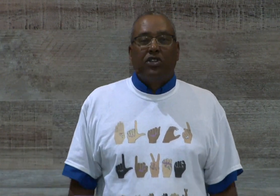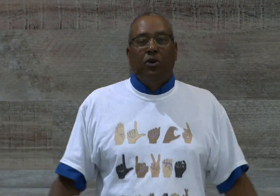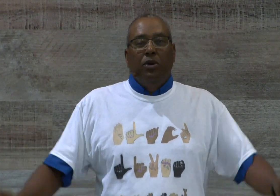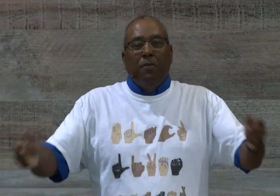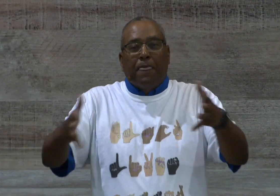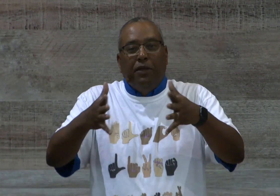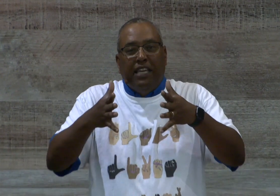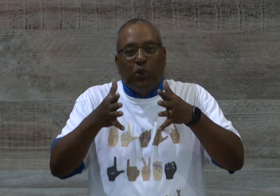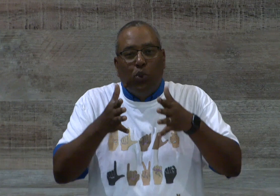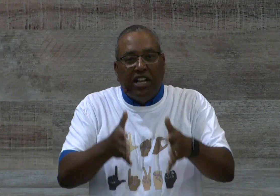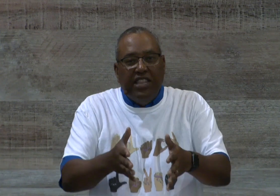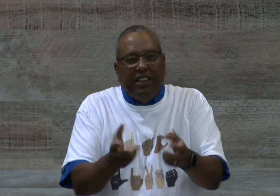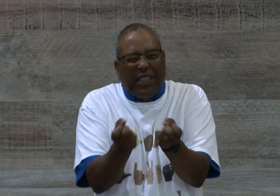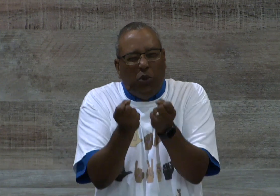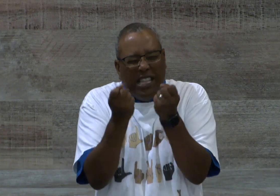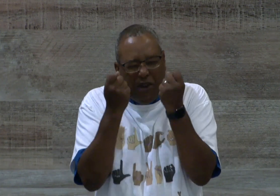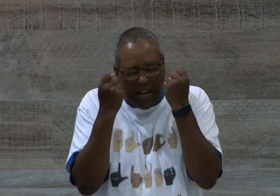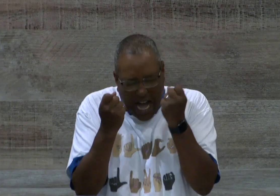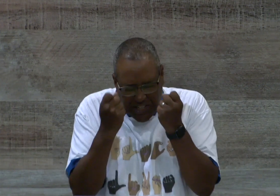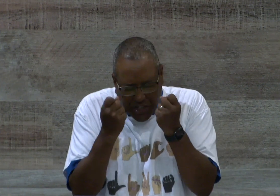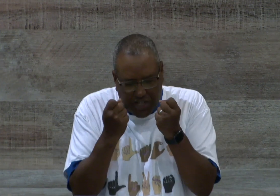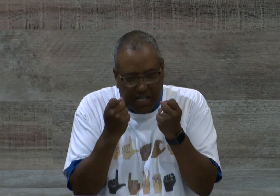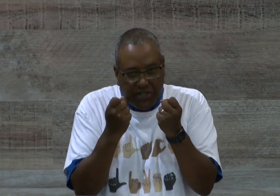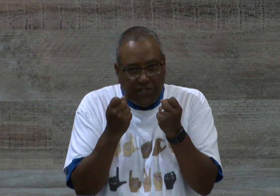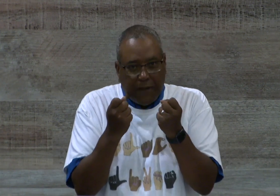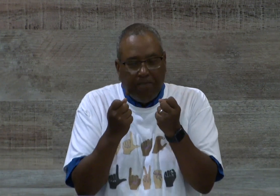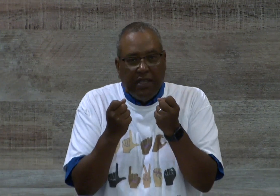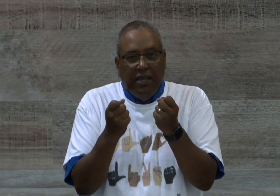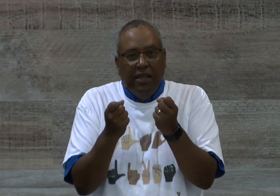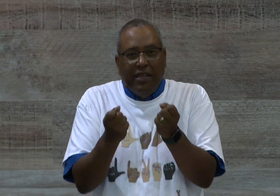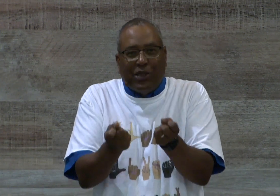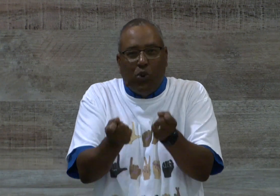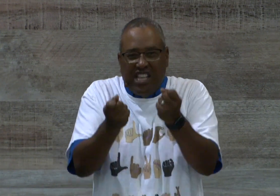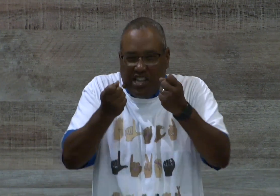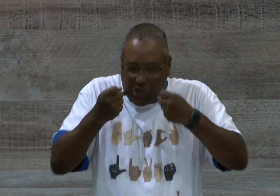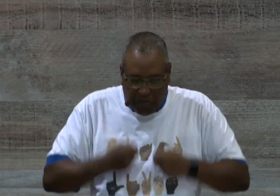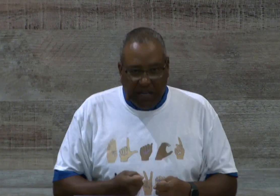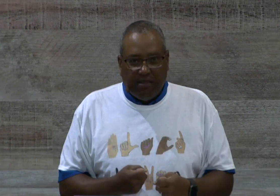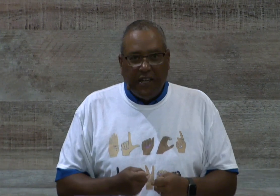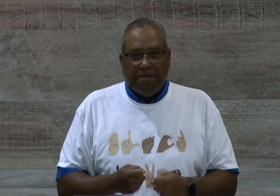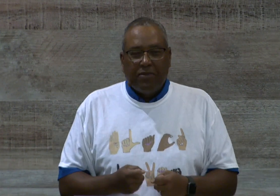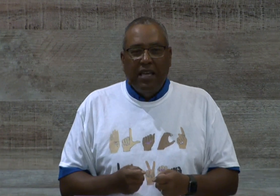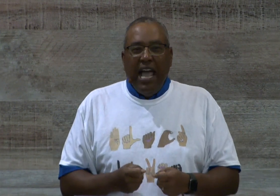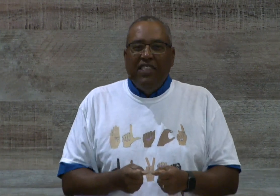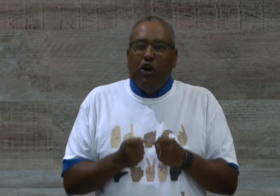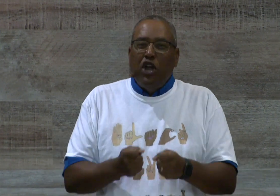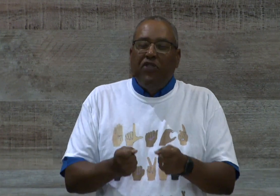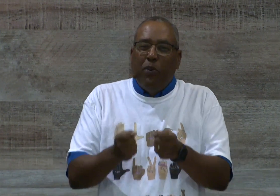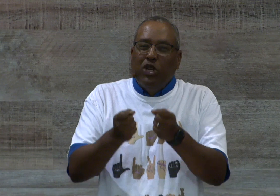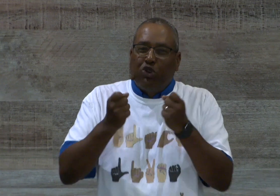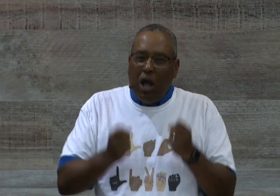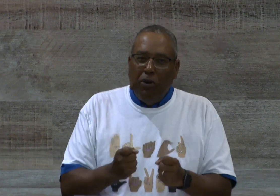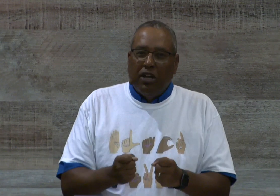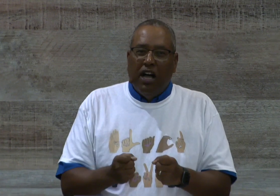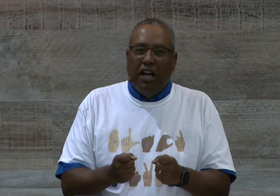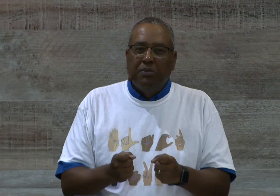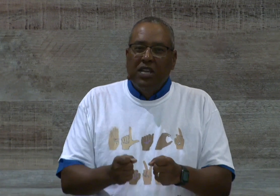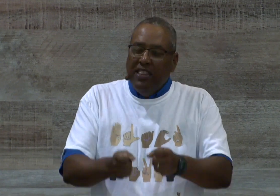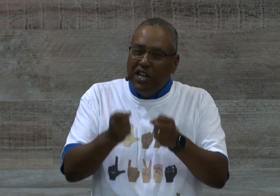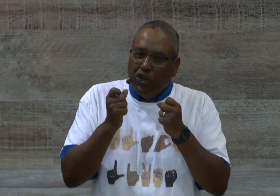So, get the word in, they get the word in their consciousness, get the word in their spirit and they'll know that when trouble comes, they know to